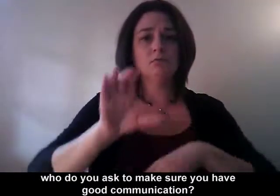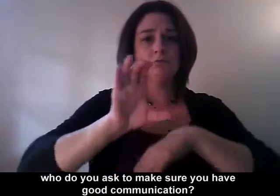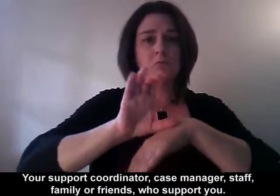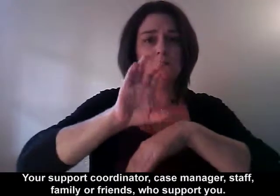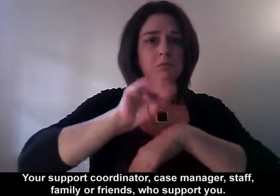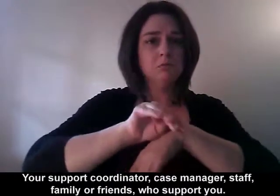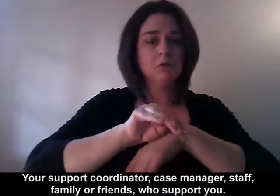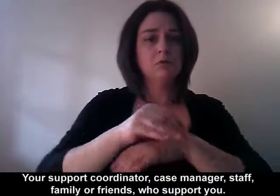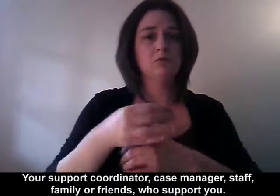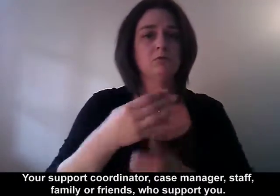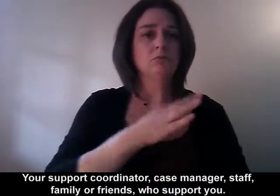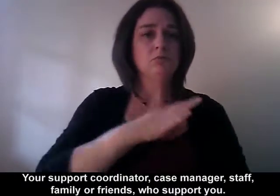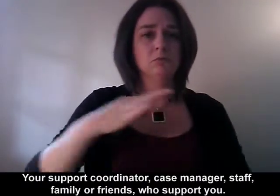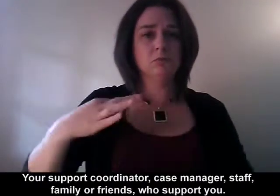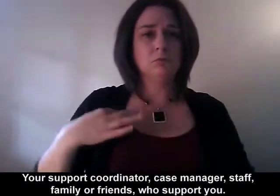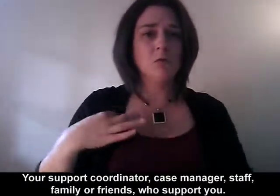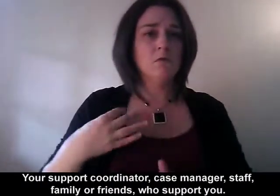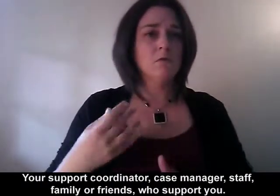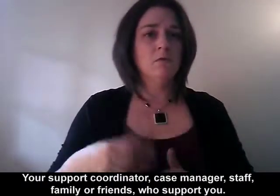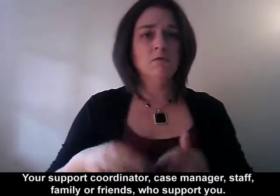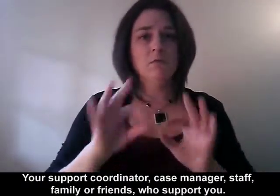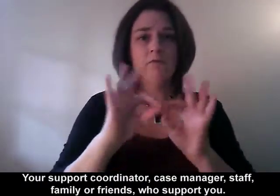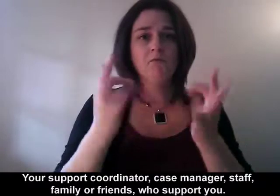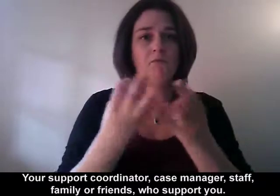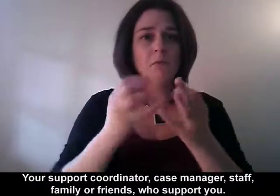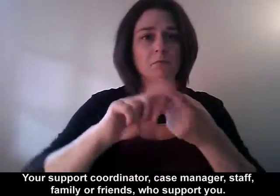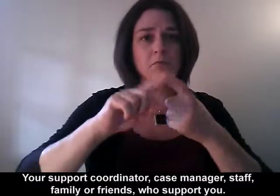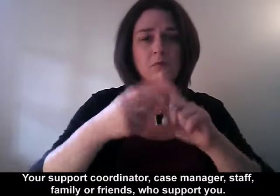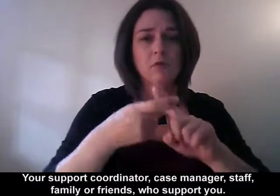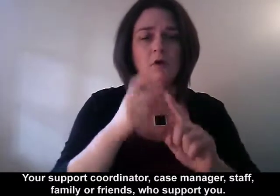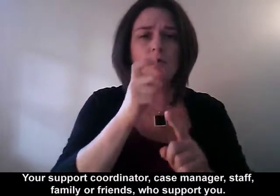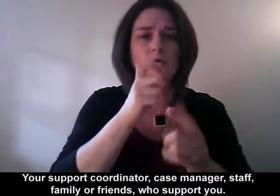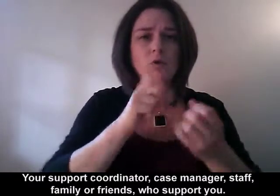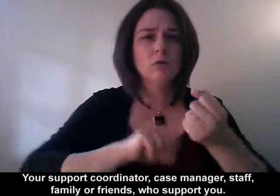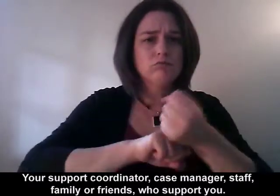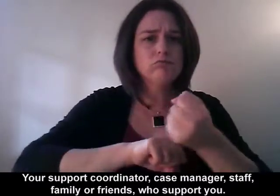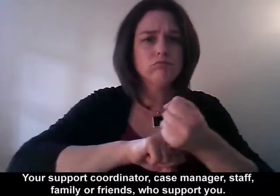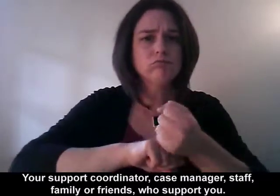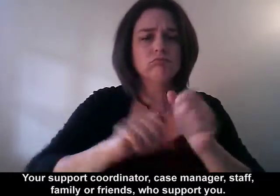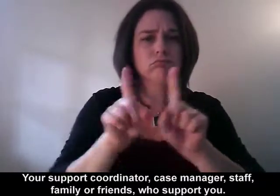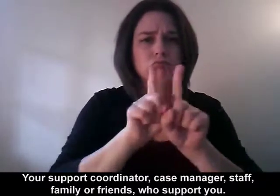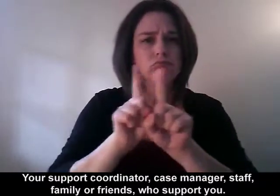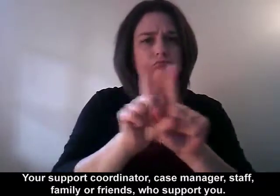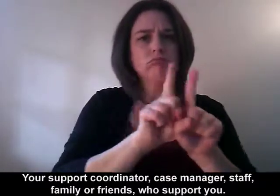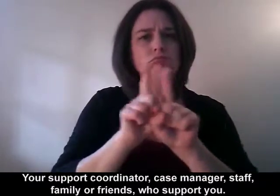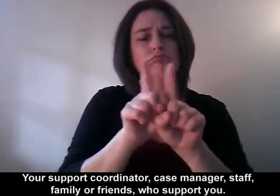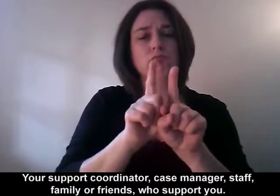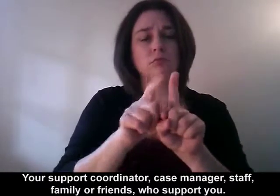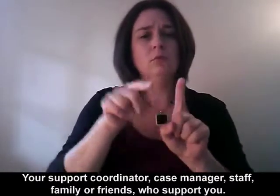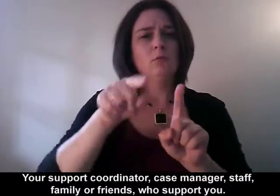Your support coordinator, case manager, staff, family, or friends who support you.